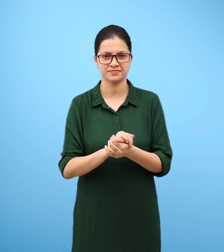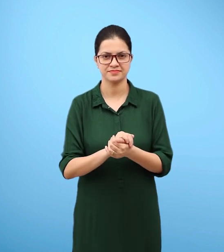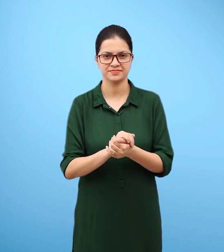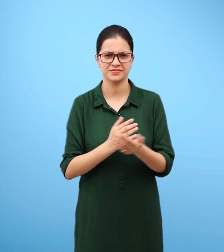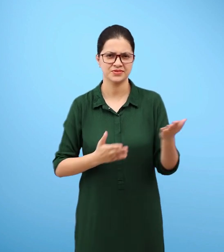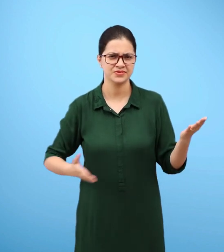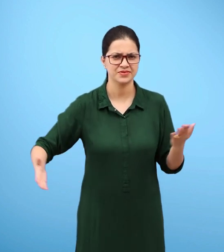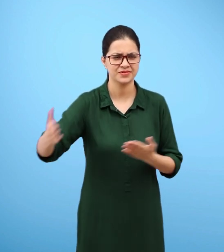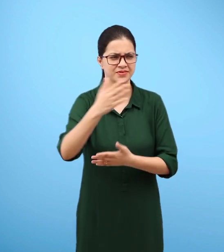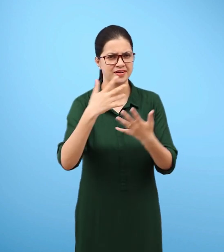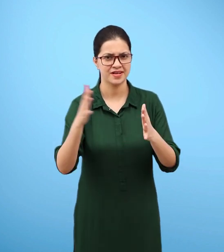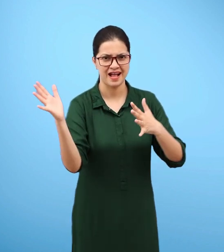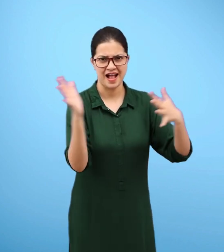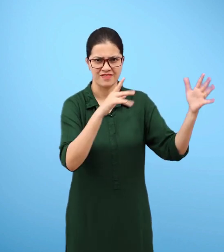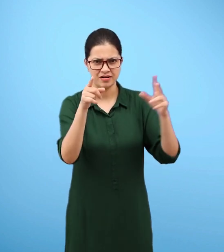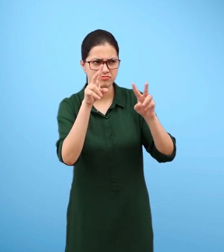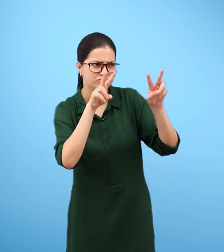But have you ever seen air?